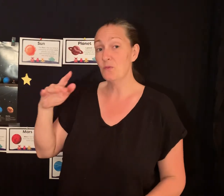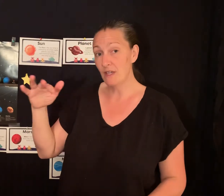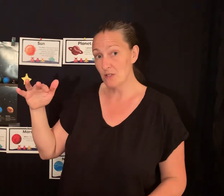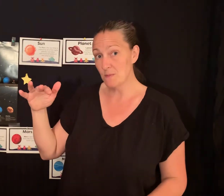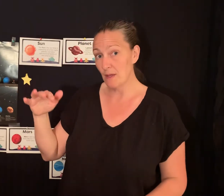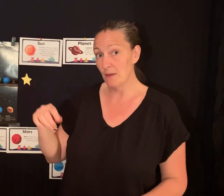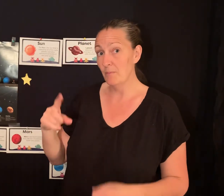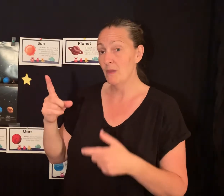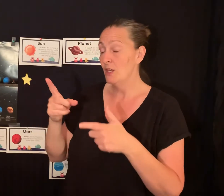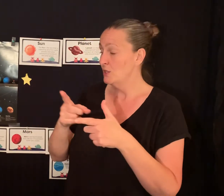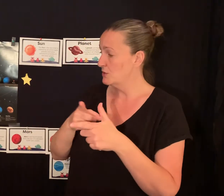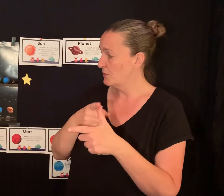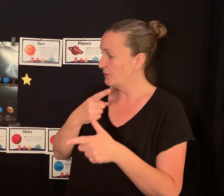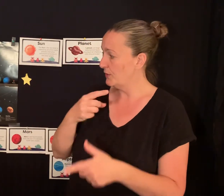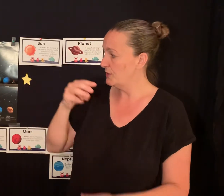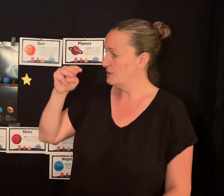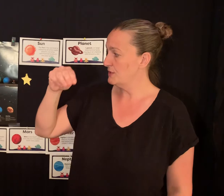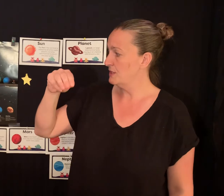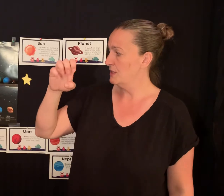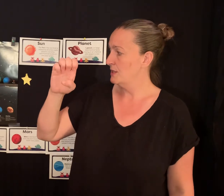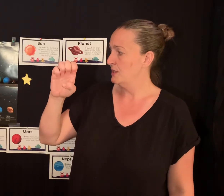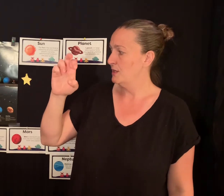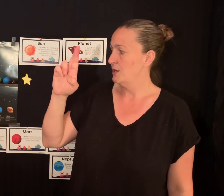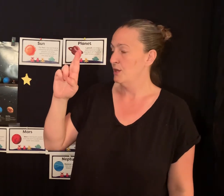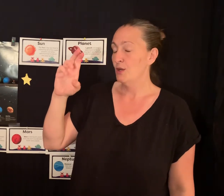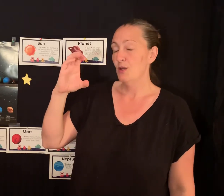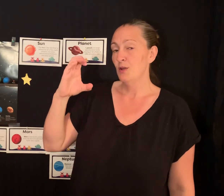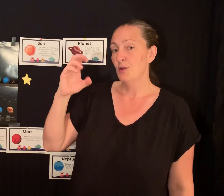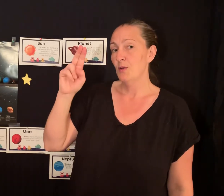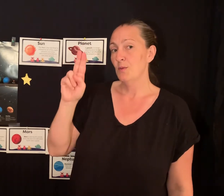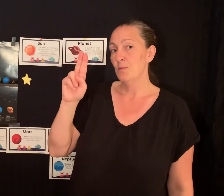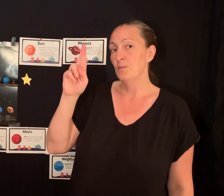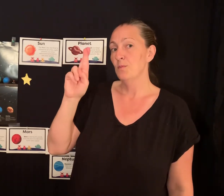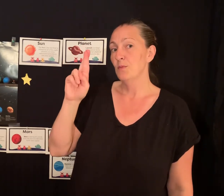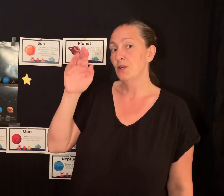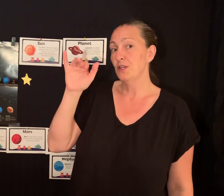fingerspell them. So, first, Mercury.